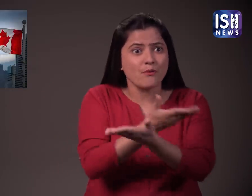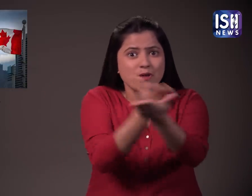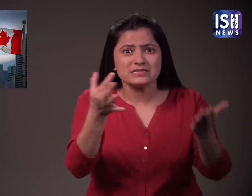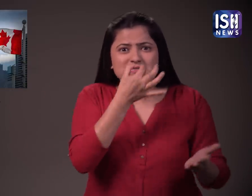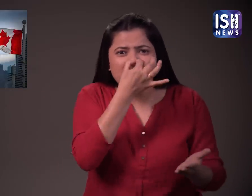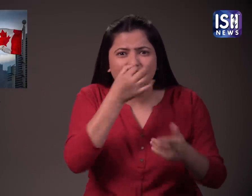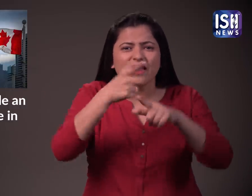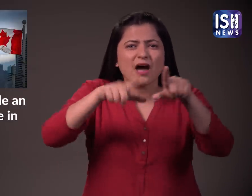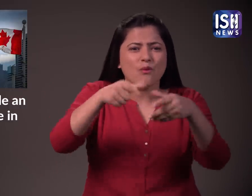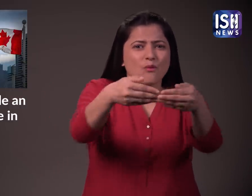for the community.